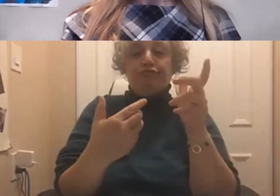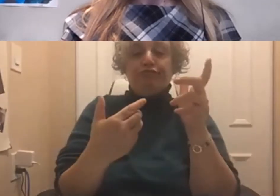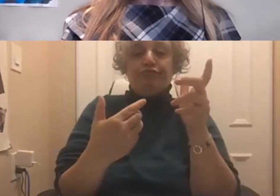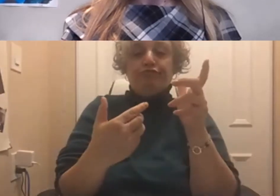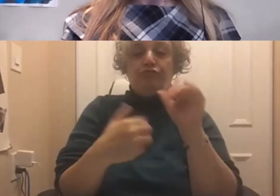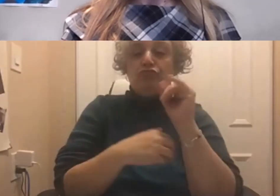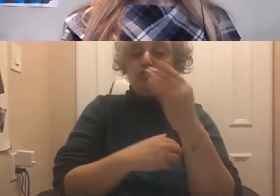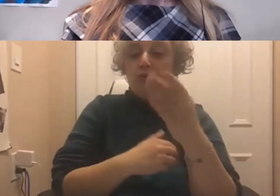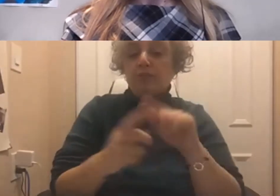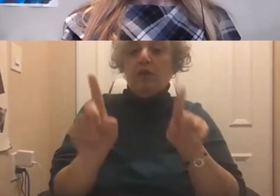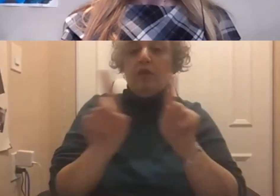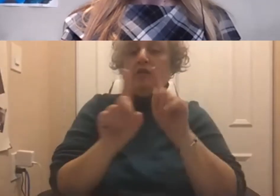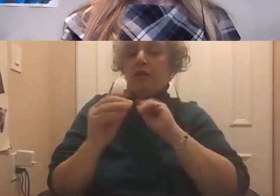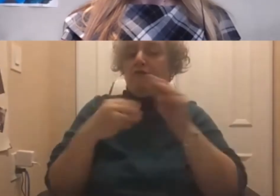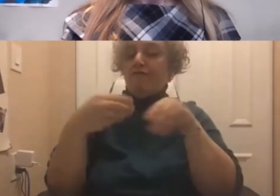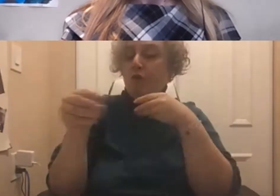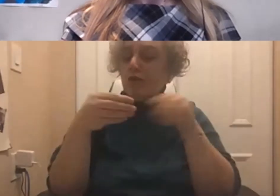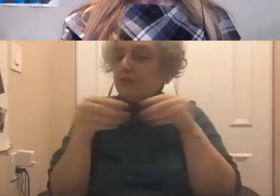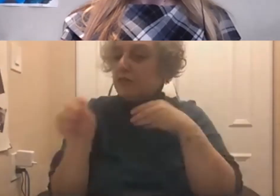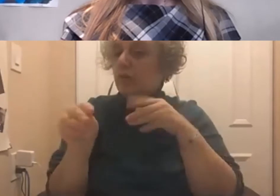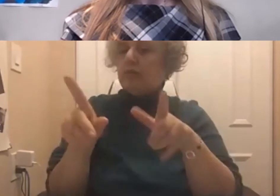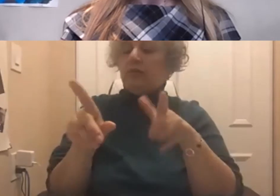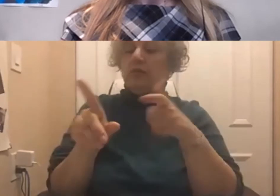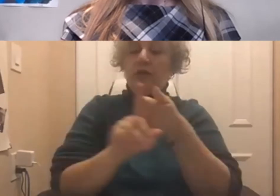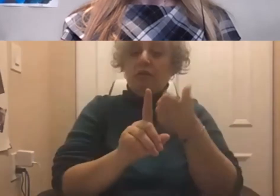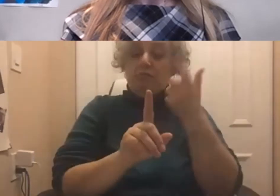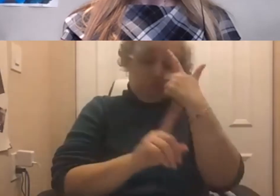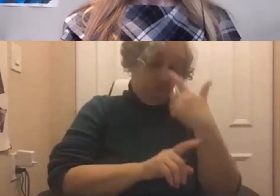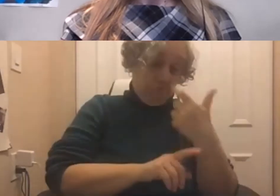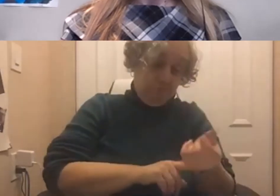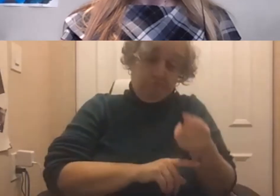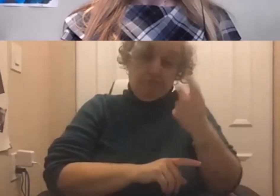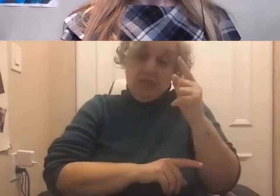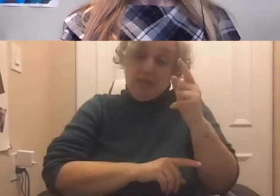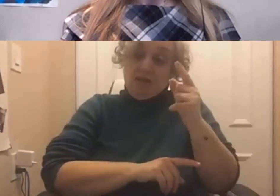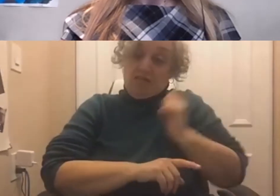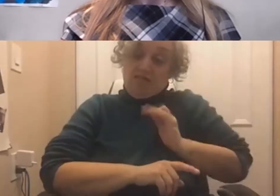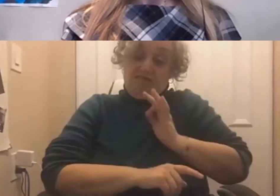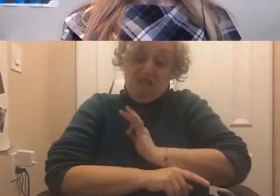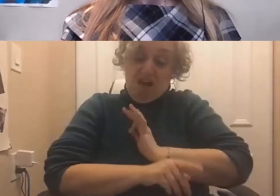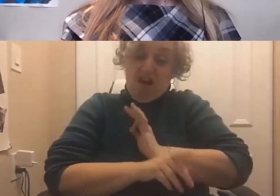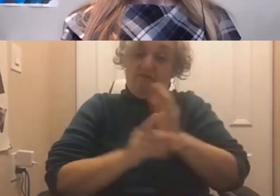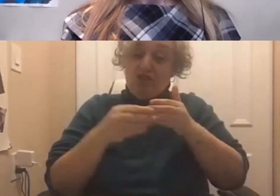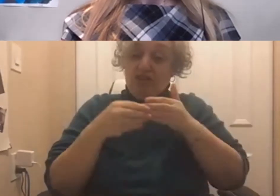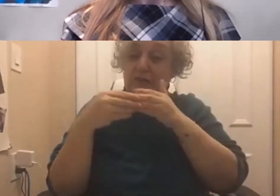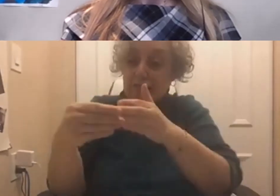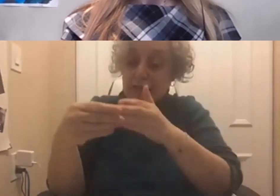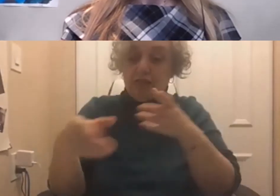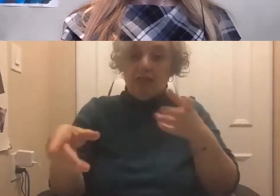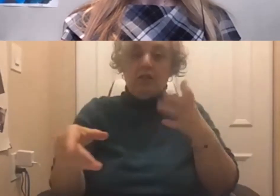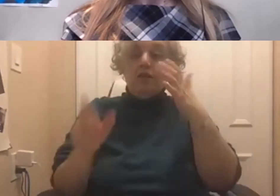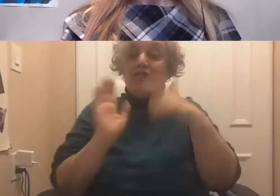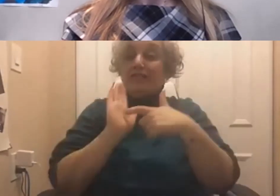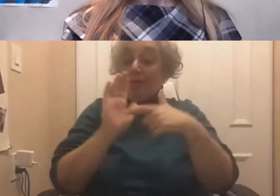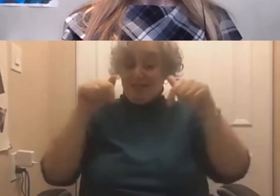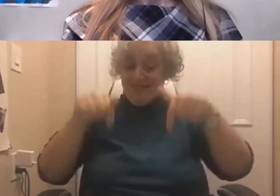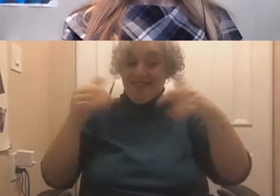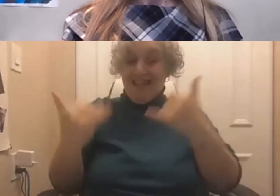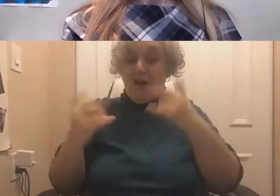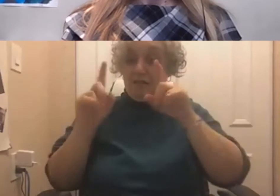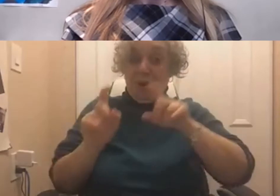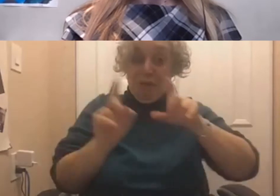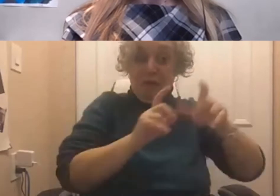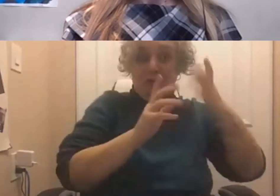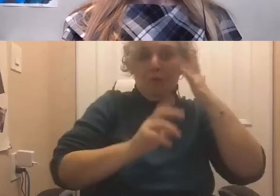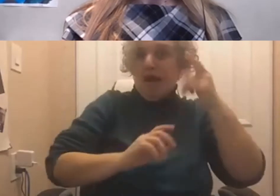flexible and let the employee direct. Now, with this work at home kind of experiment we've got, people are able to